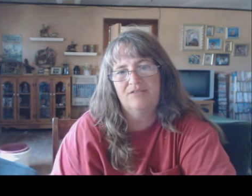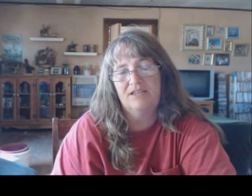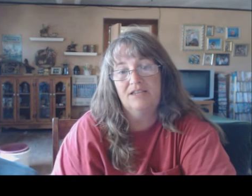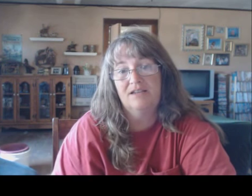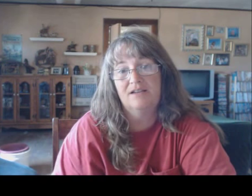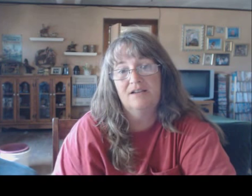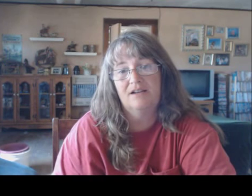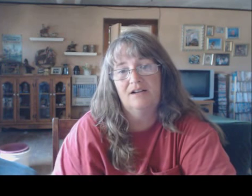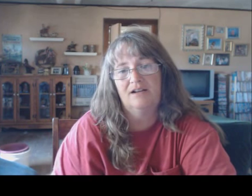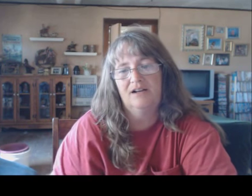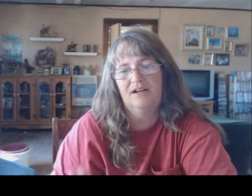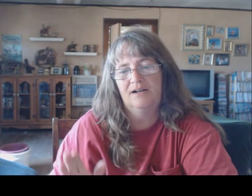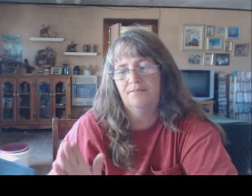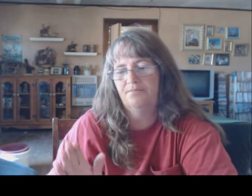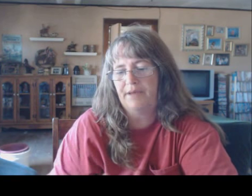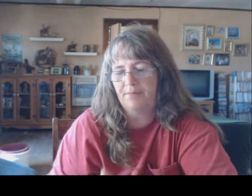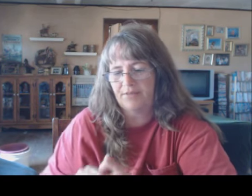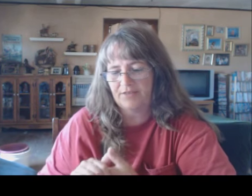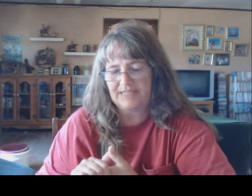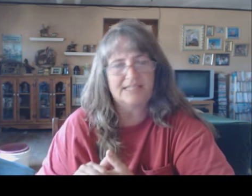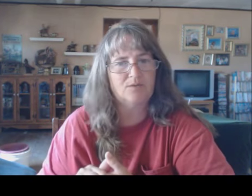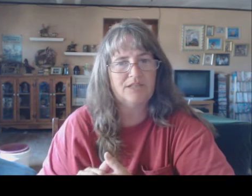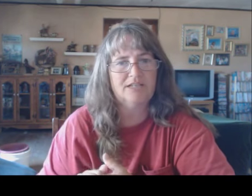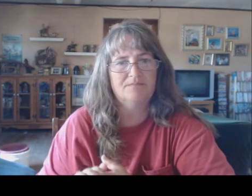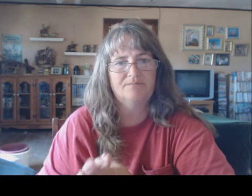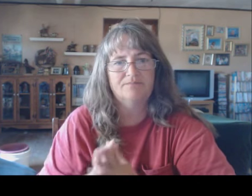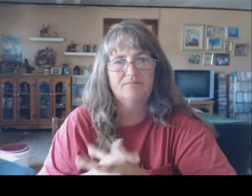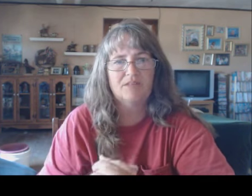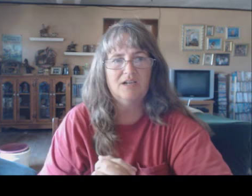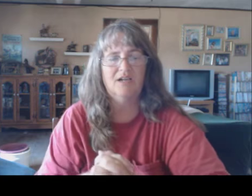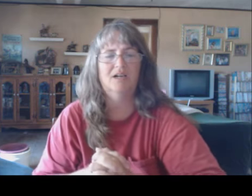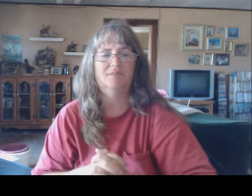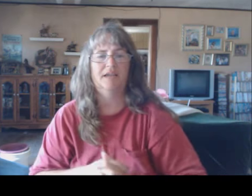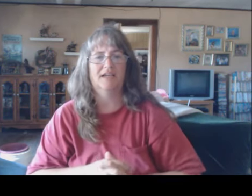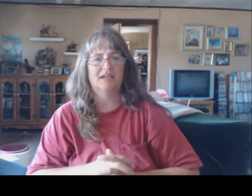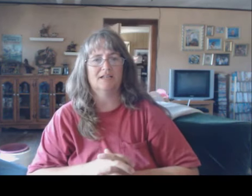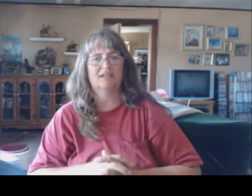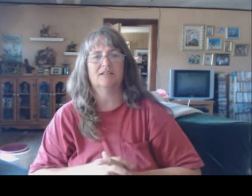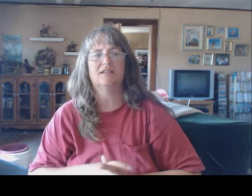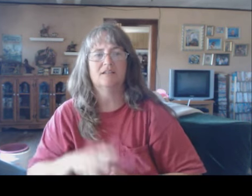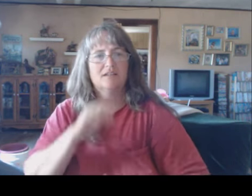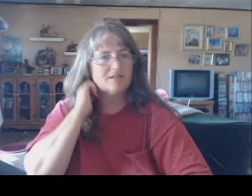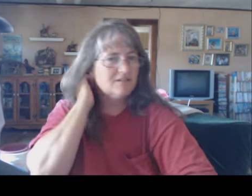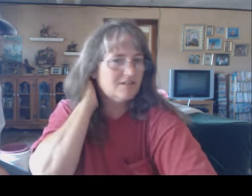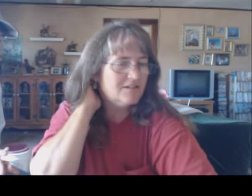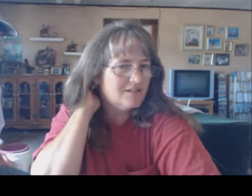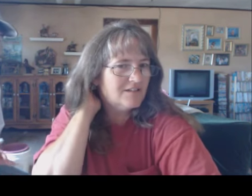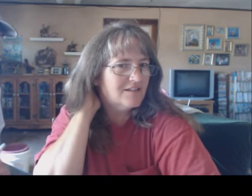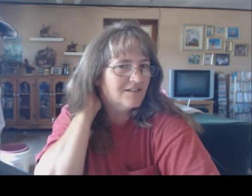the, uh, paper that they send with it. Um, and... And if you misspell it, it doesn't count.